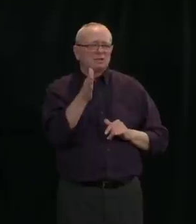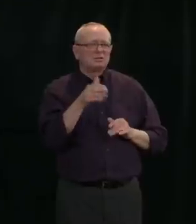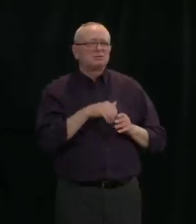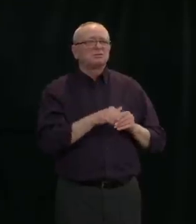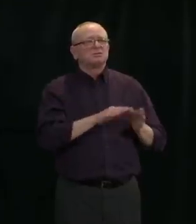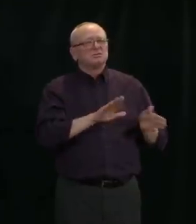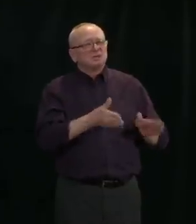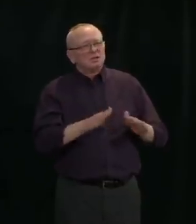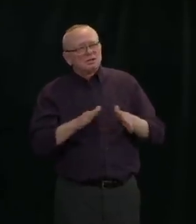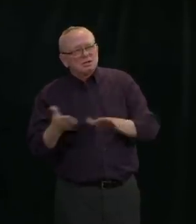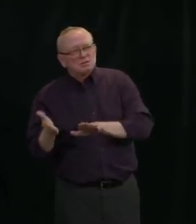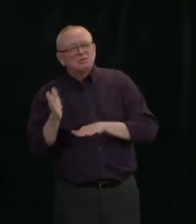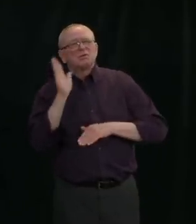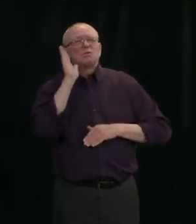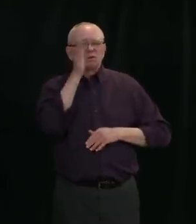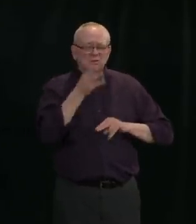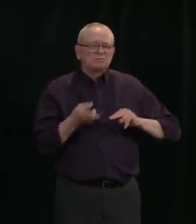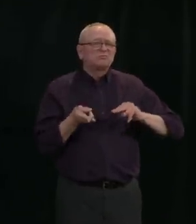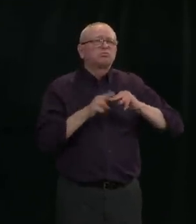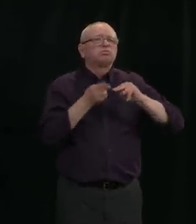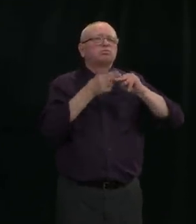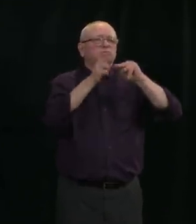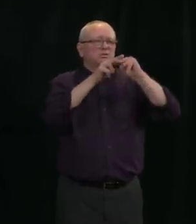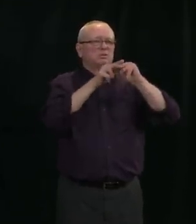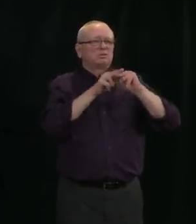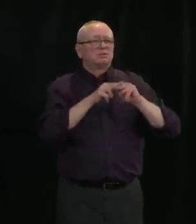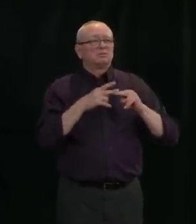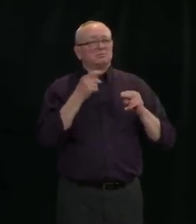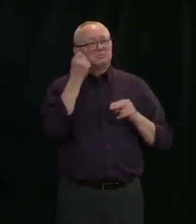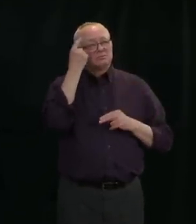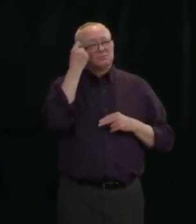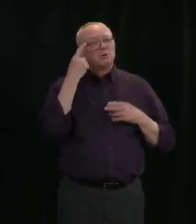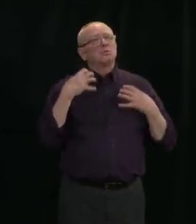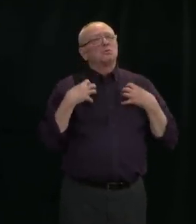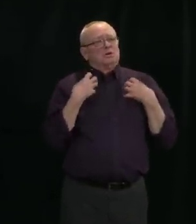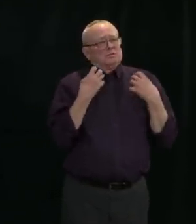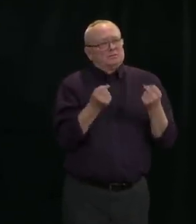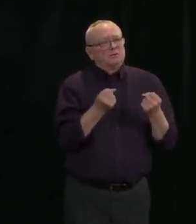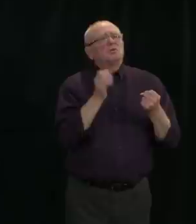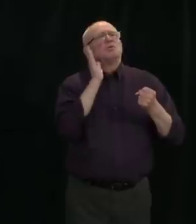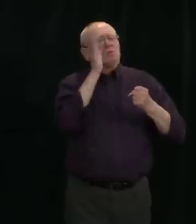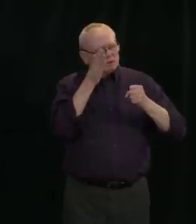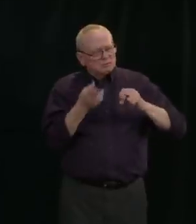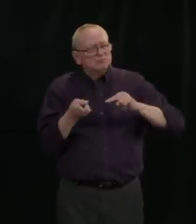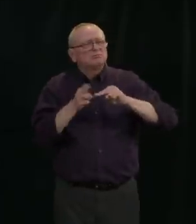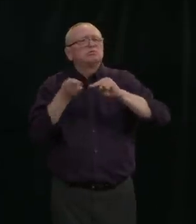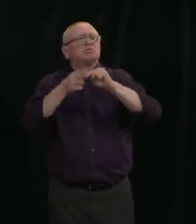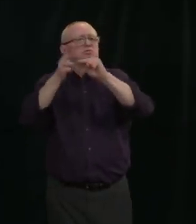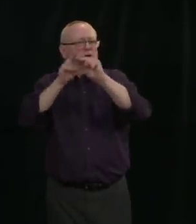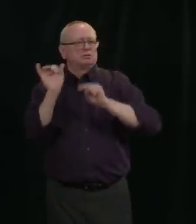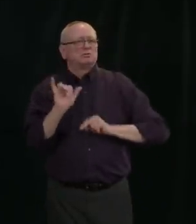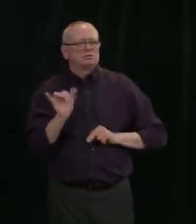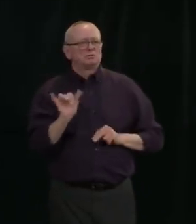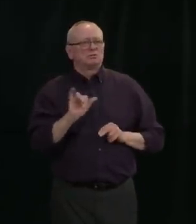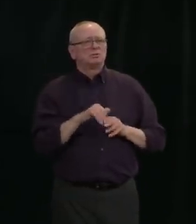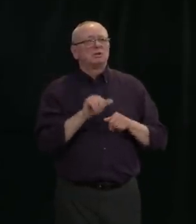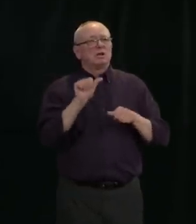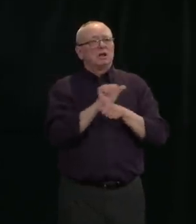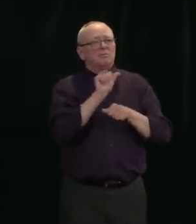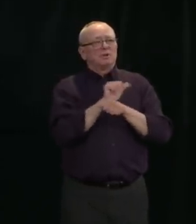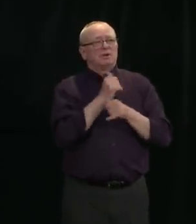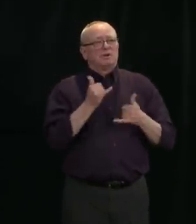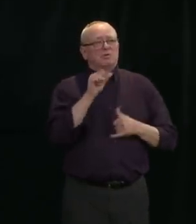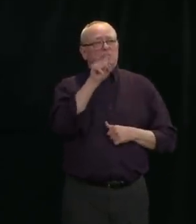cases, which today stands at 196 here in Alberta. If we can continue to keep the rates of